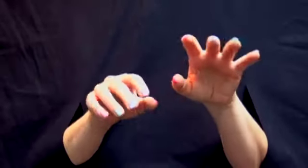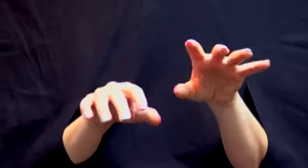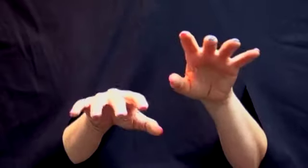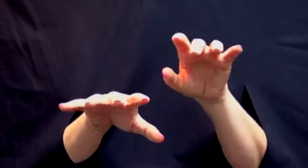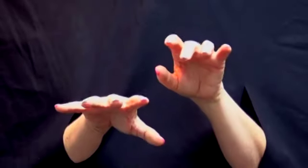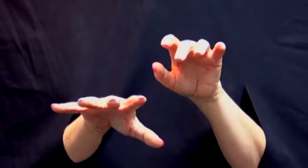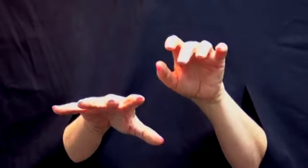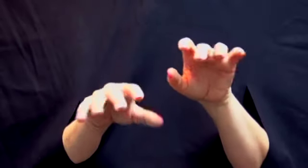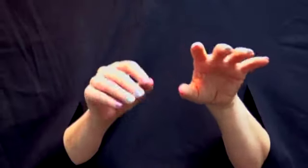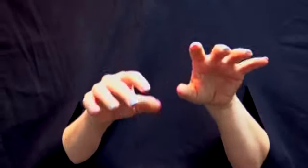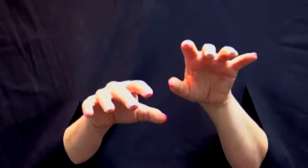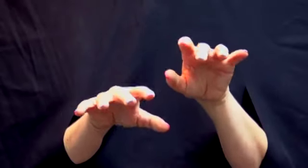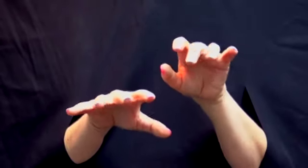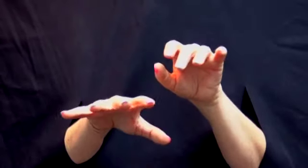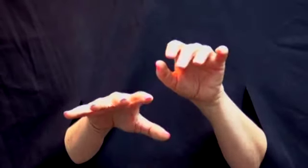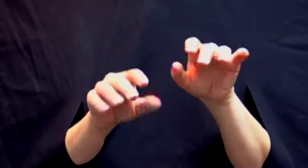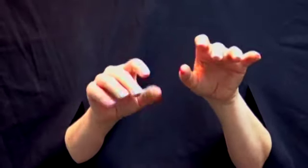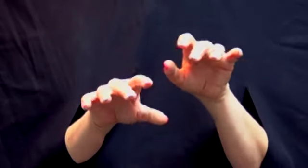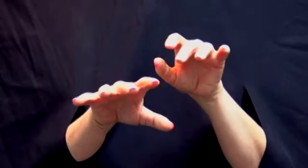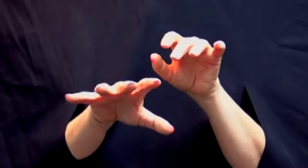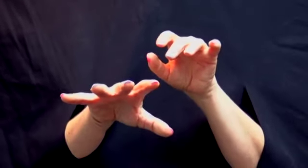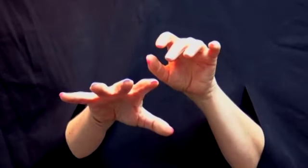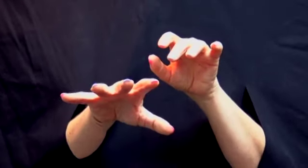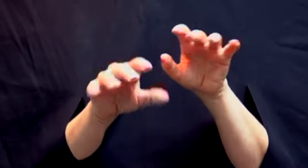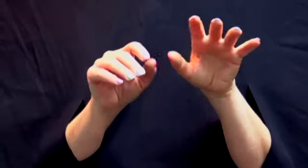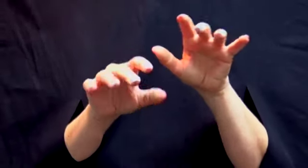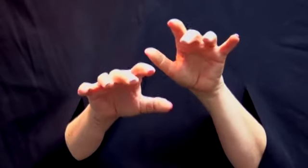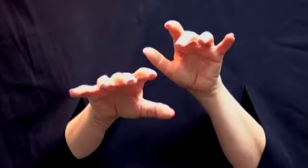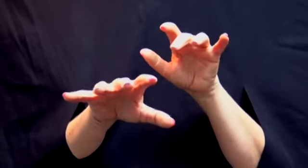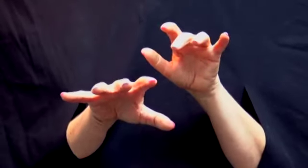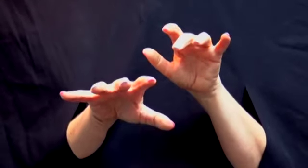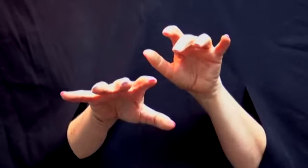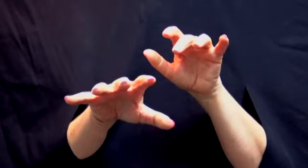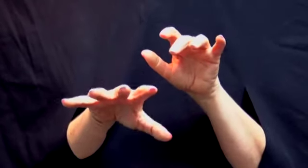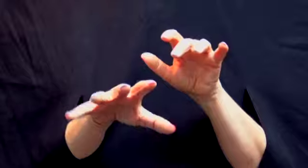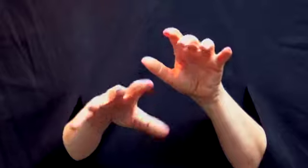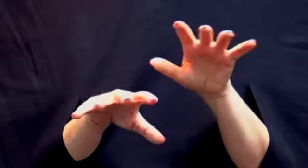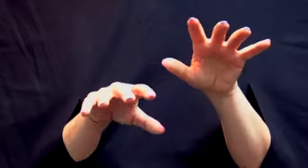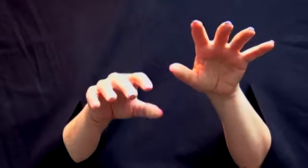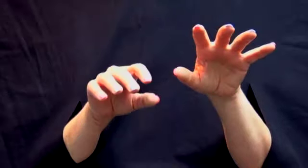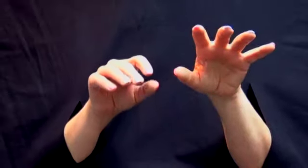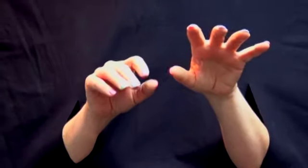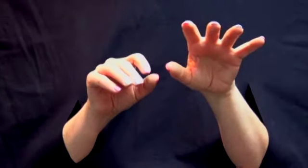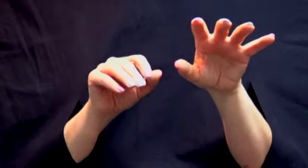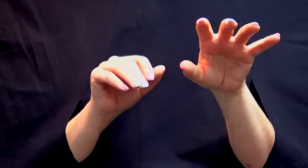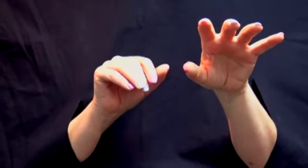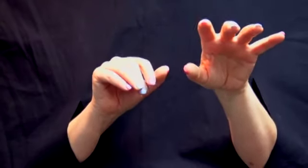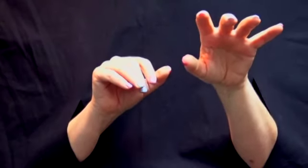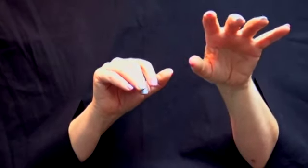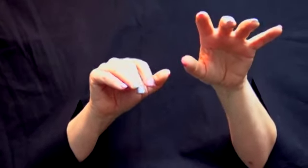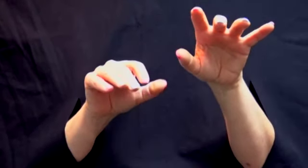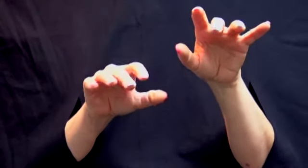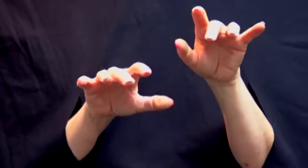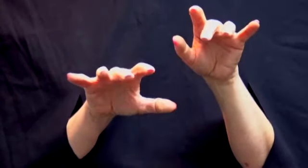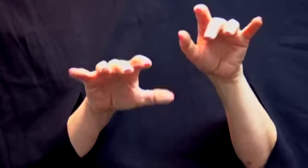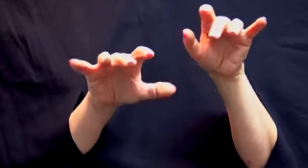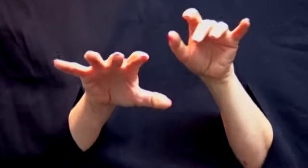your movement vocabulary into their system. So, it's like planting new software